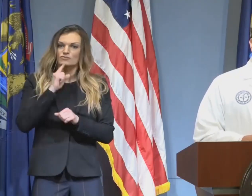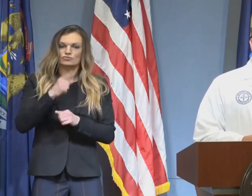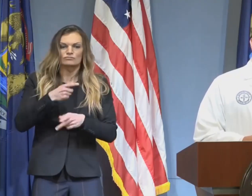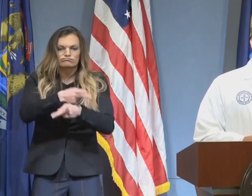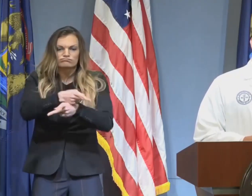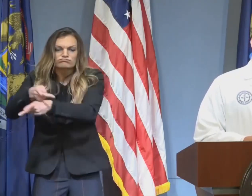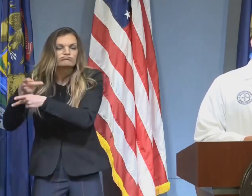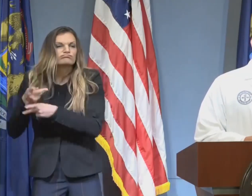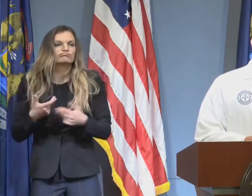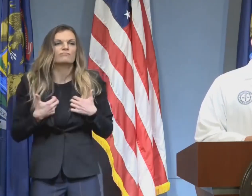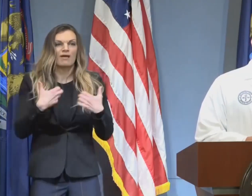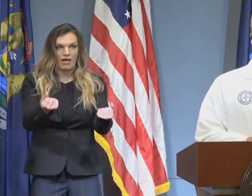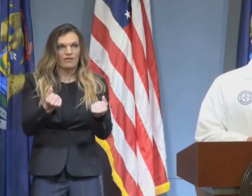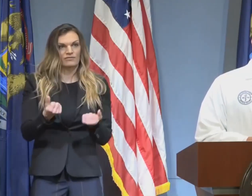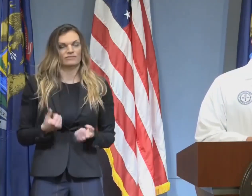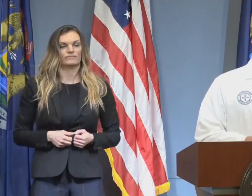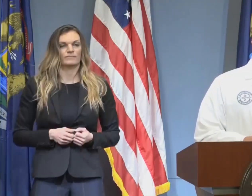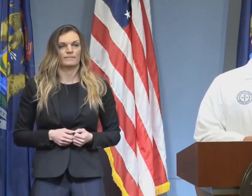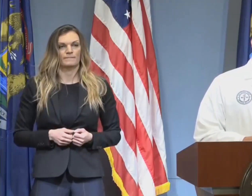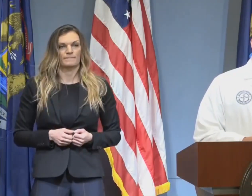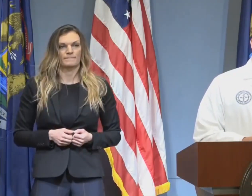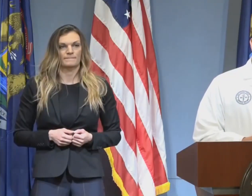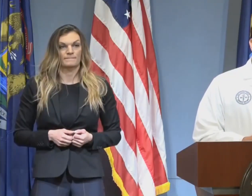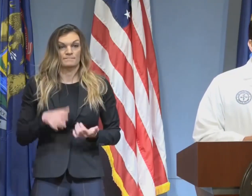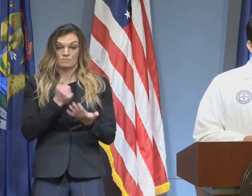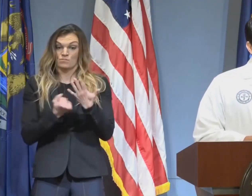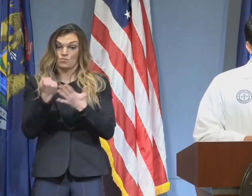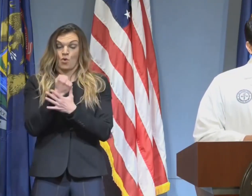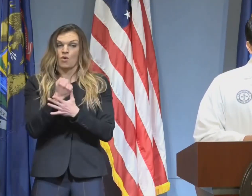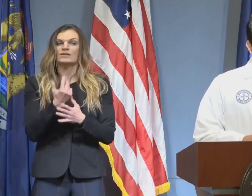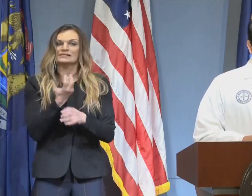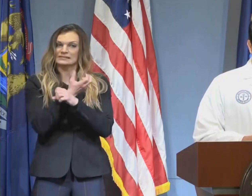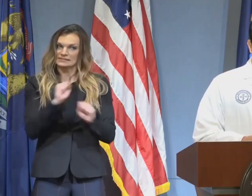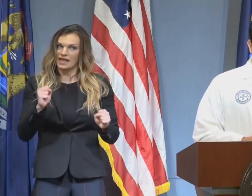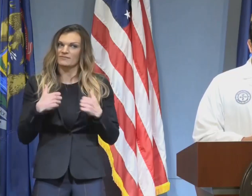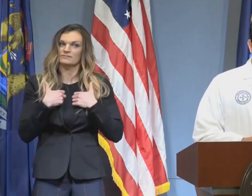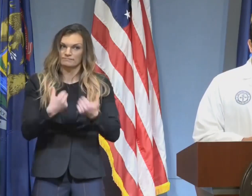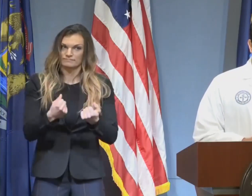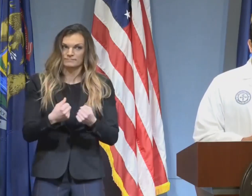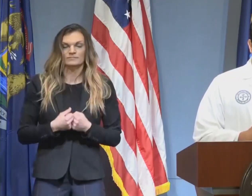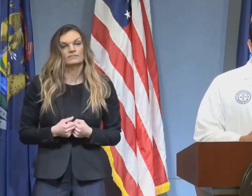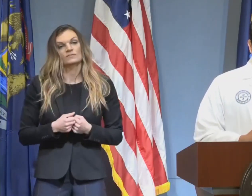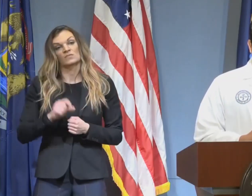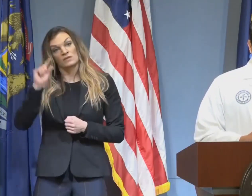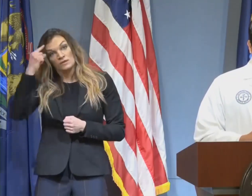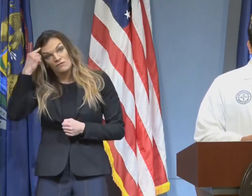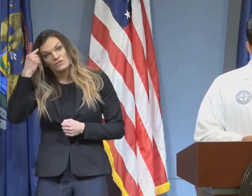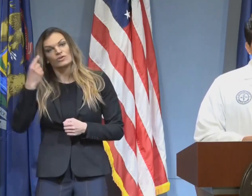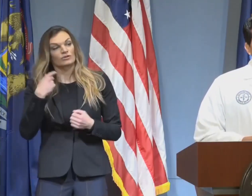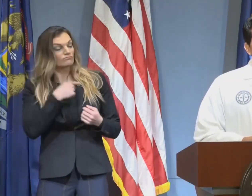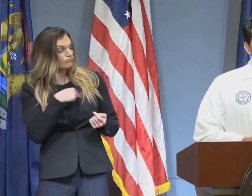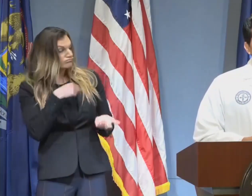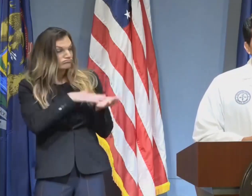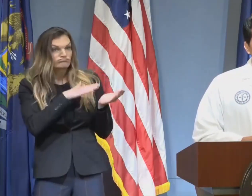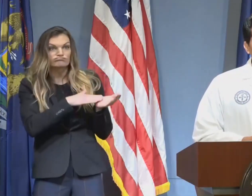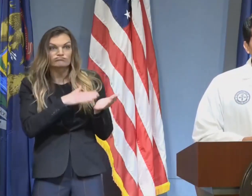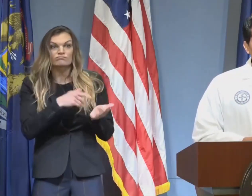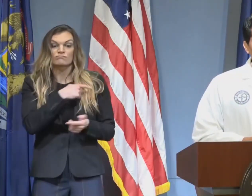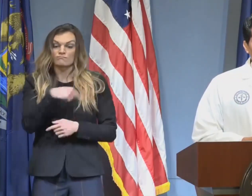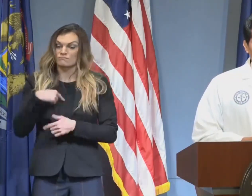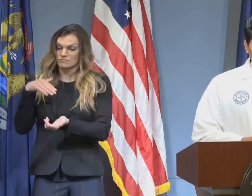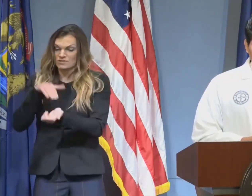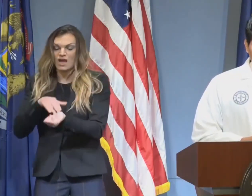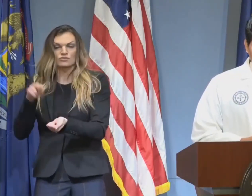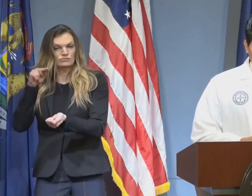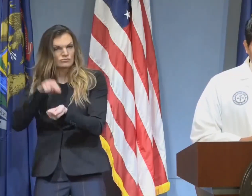back to work in a way that is safe. Governor, physicians and nurses have stood with you and Michigan residents fighting